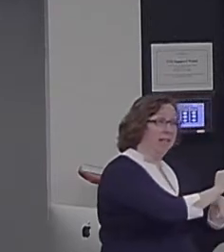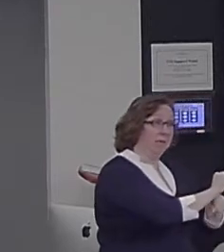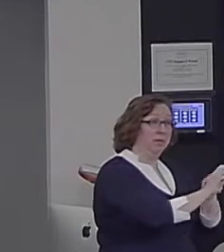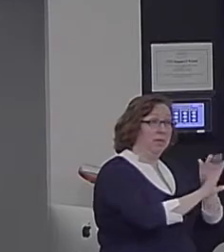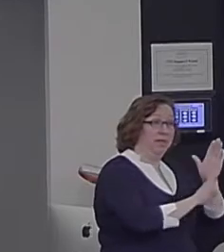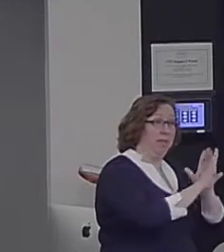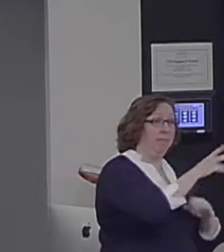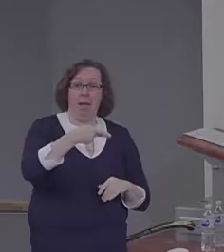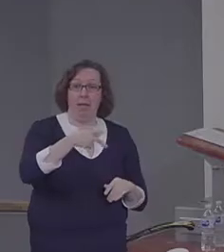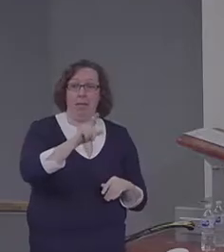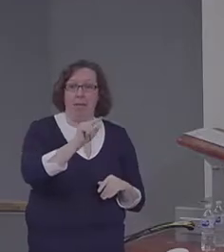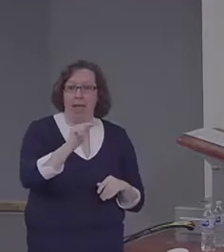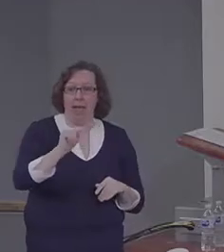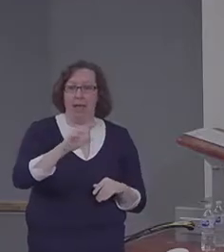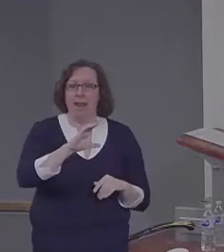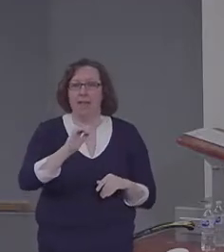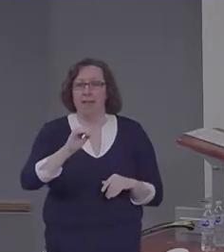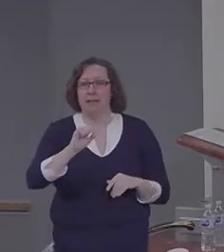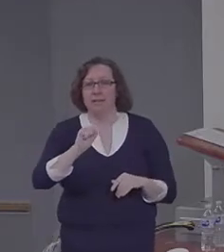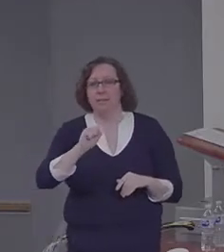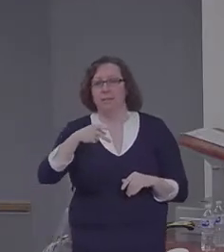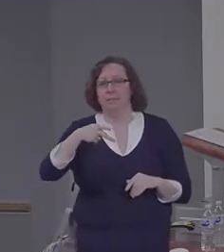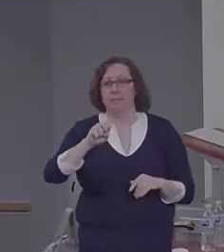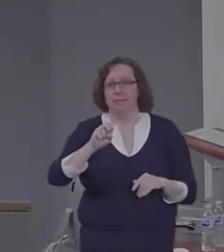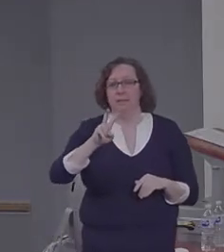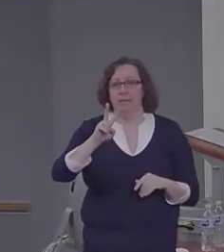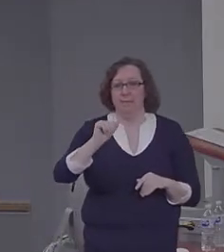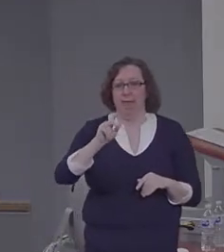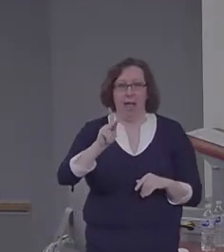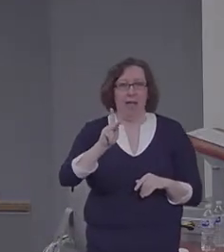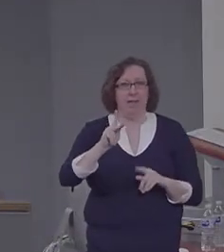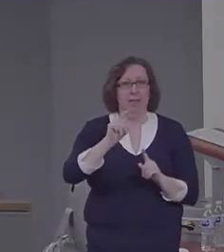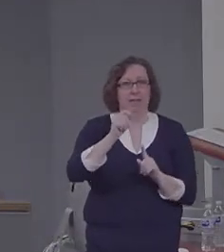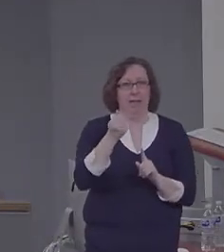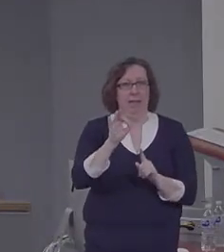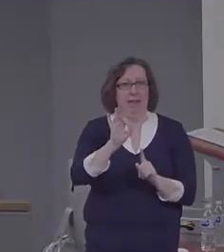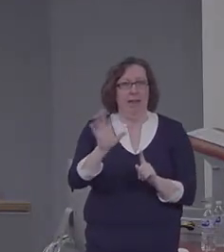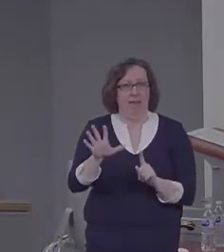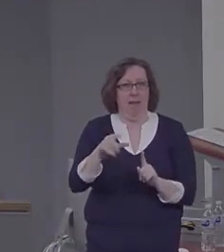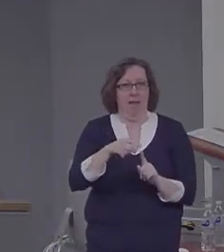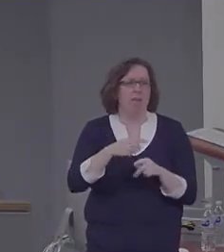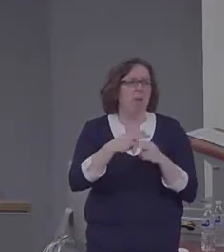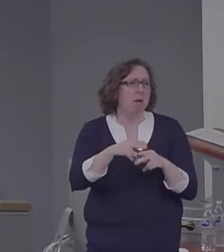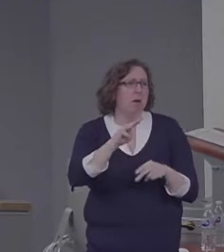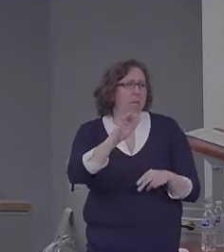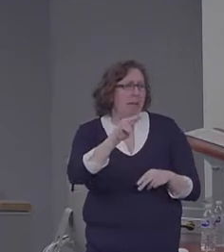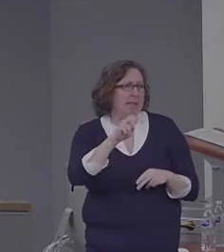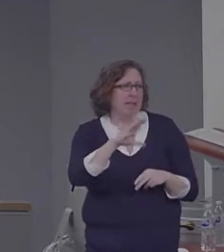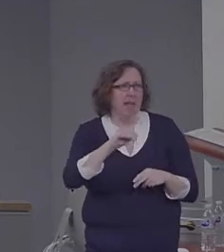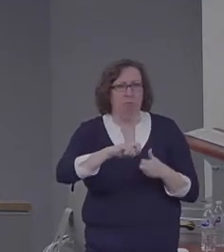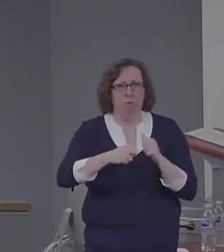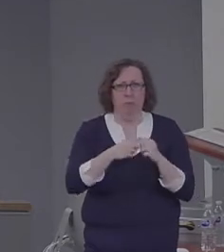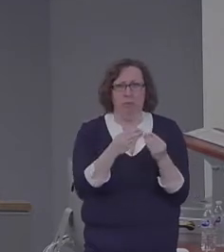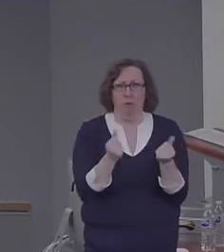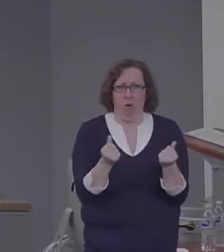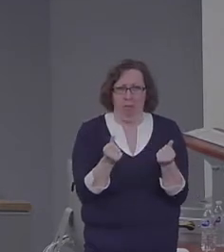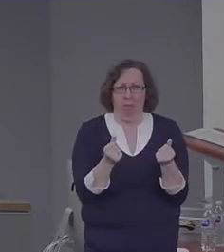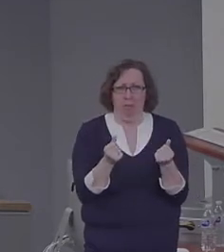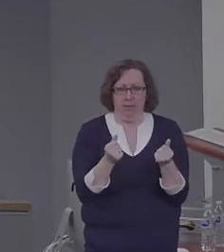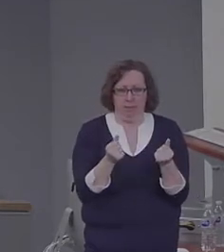1975 called means end problem solving. And basically it tells a brief story where there's something bad